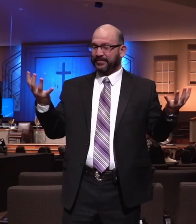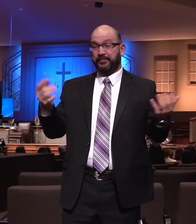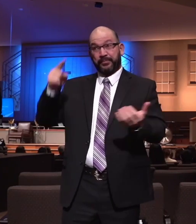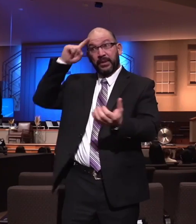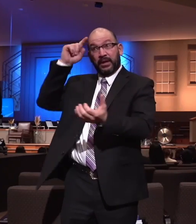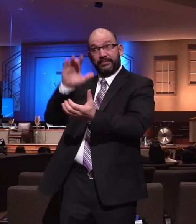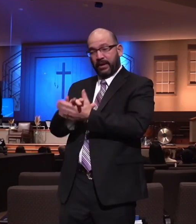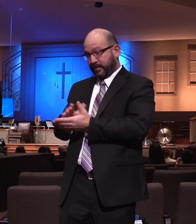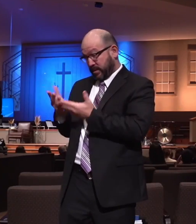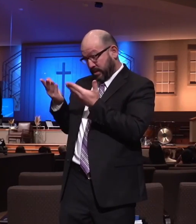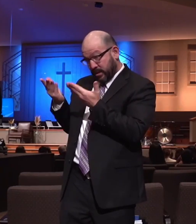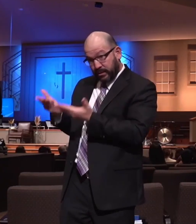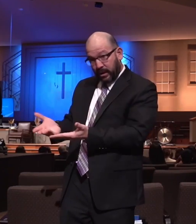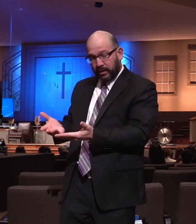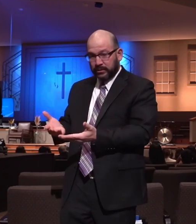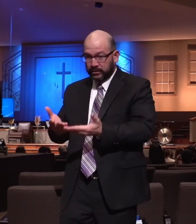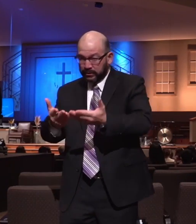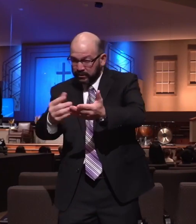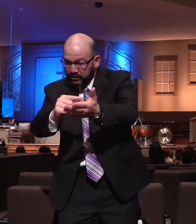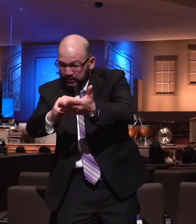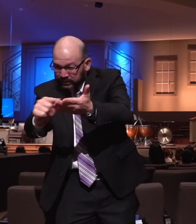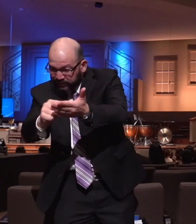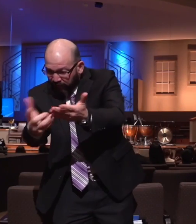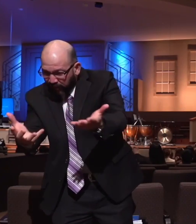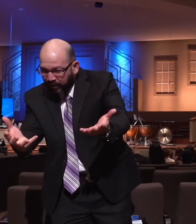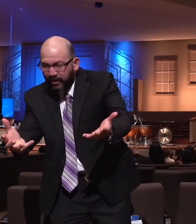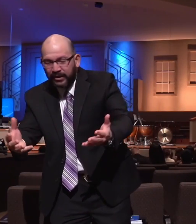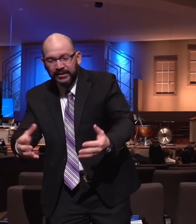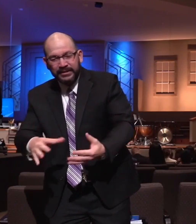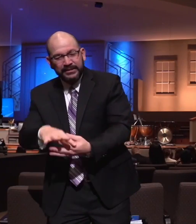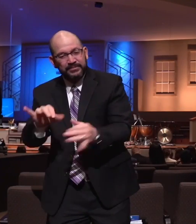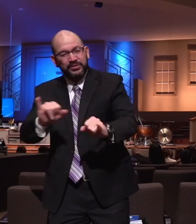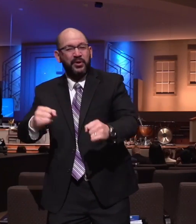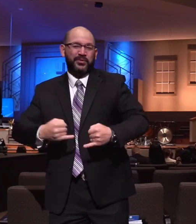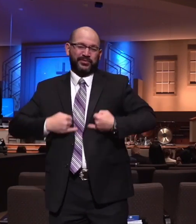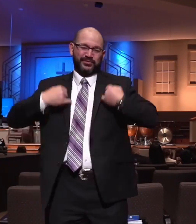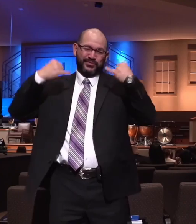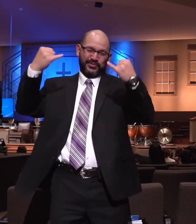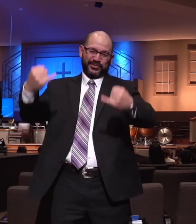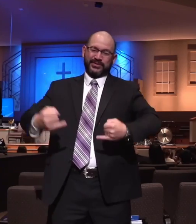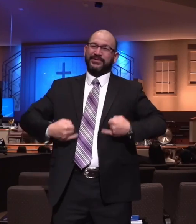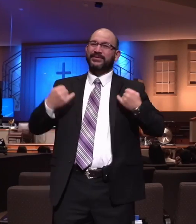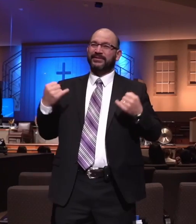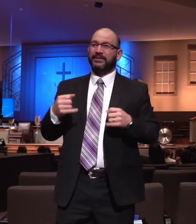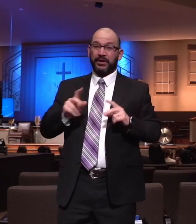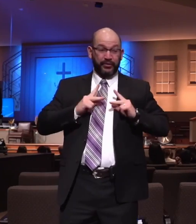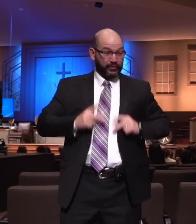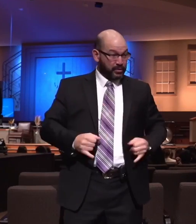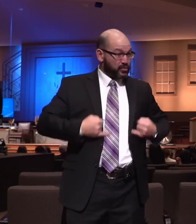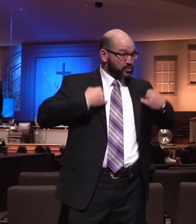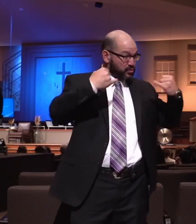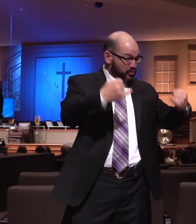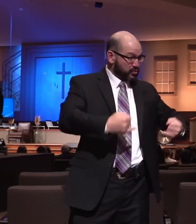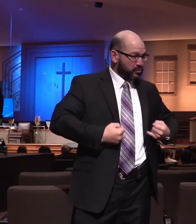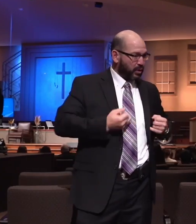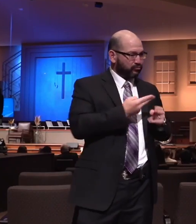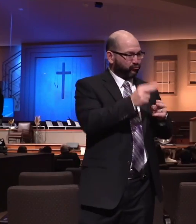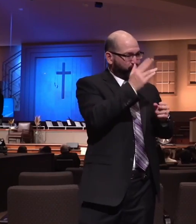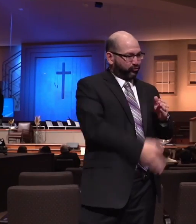this before us is the spiritual kind of rejoicing. Physical rejoicing is temporal, and